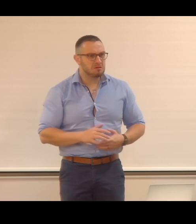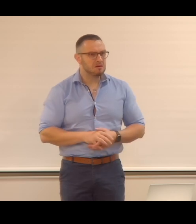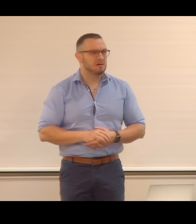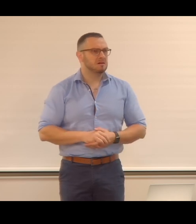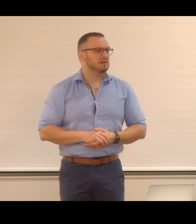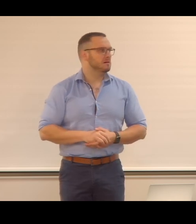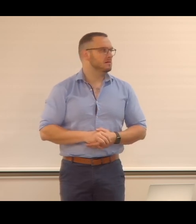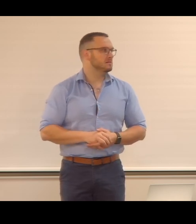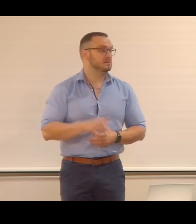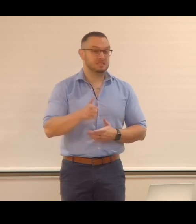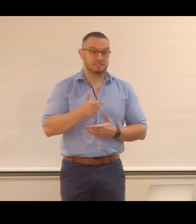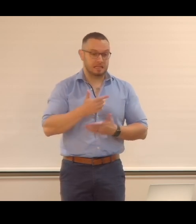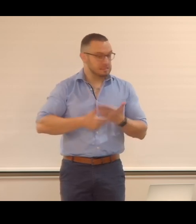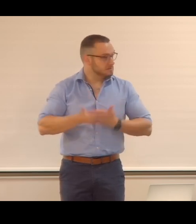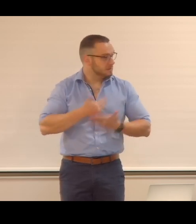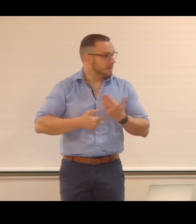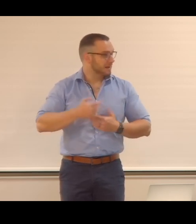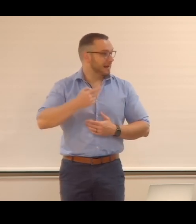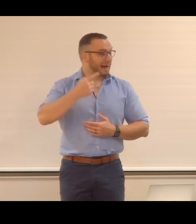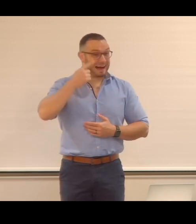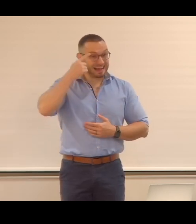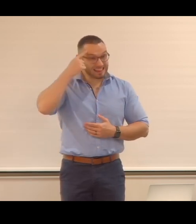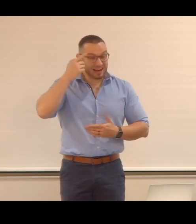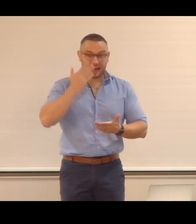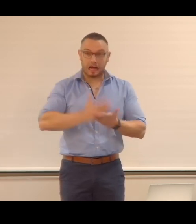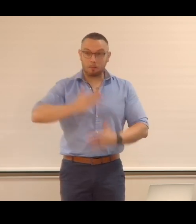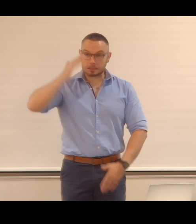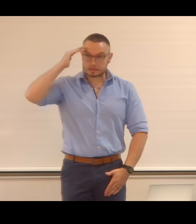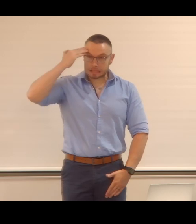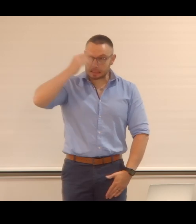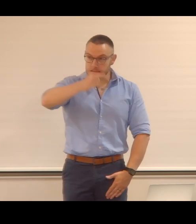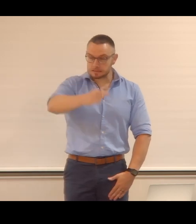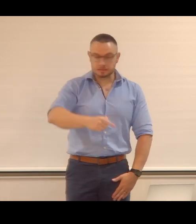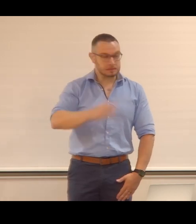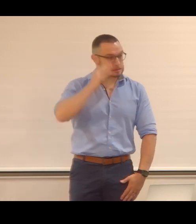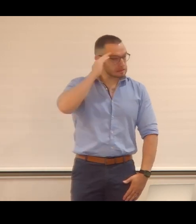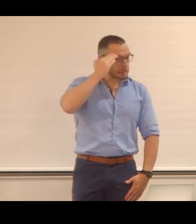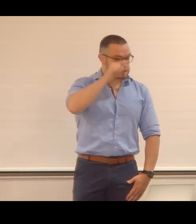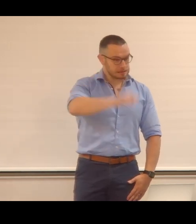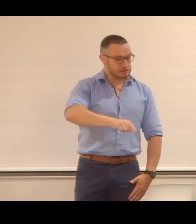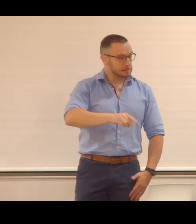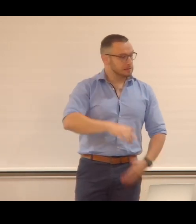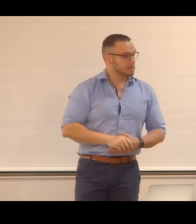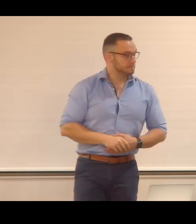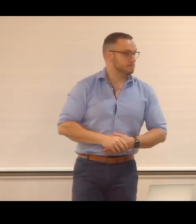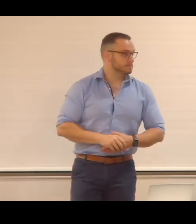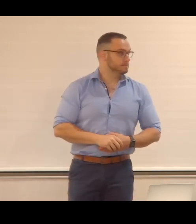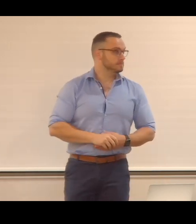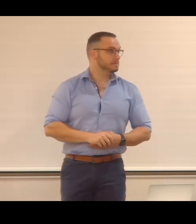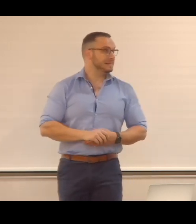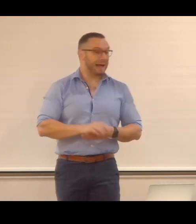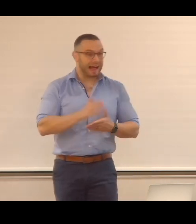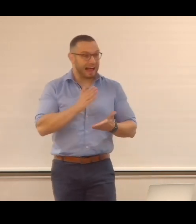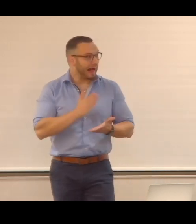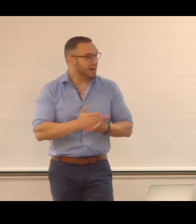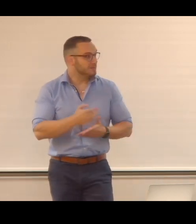And when she explained, I thought she was absolutely nuts. Crazy. Moreover, she